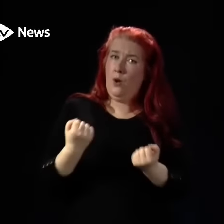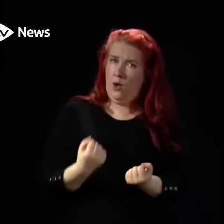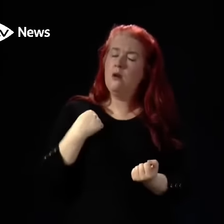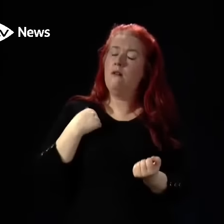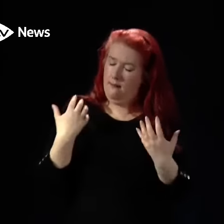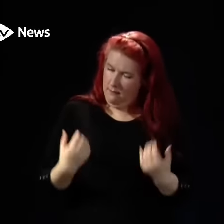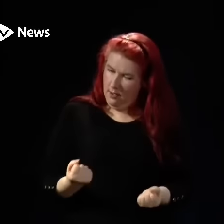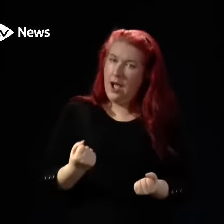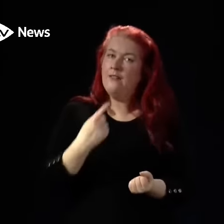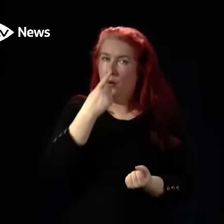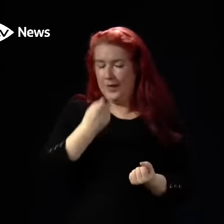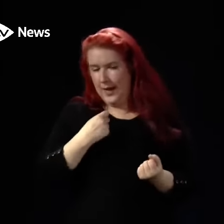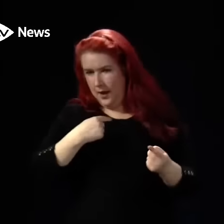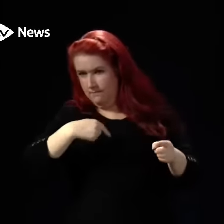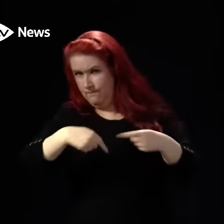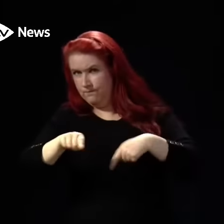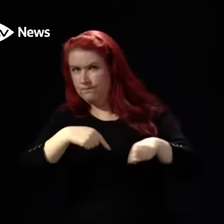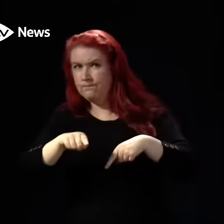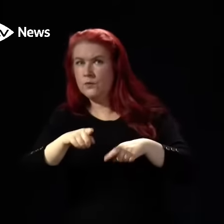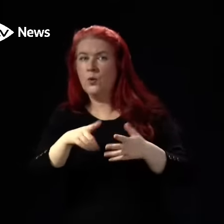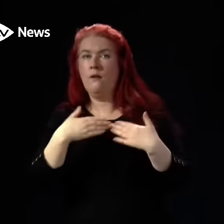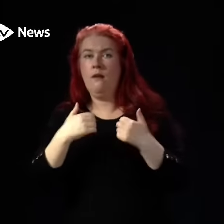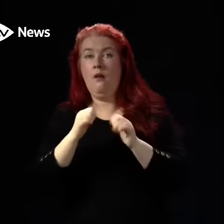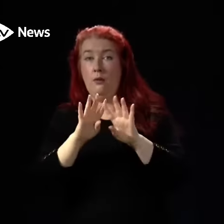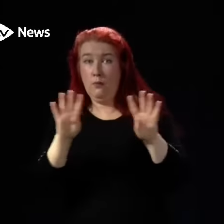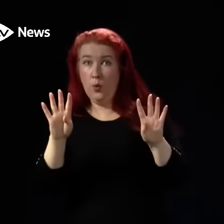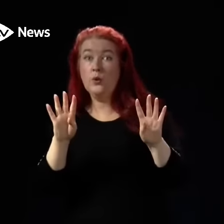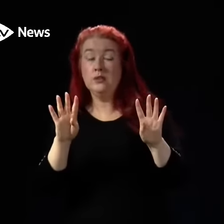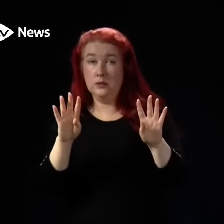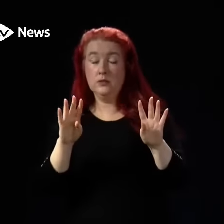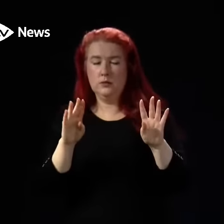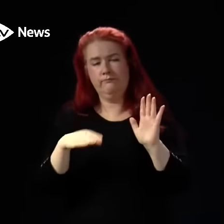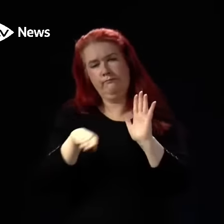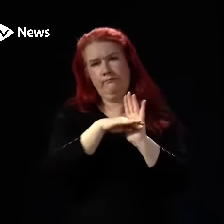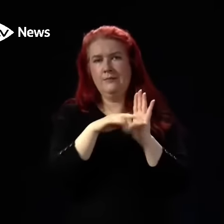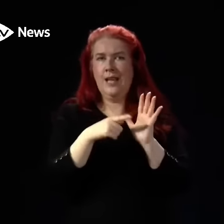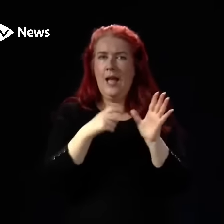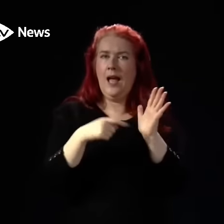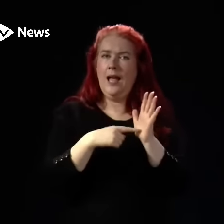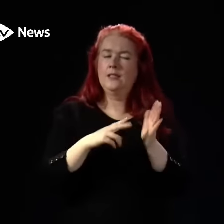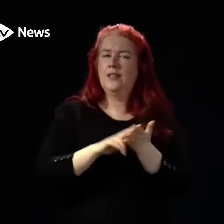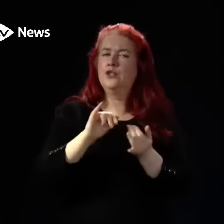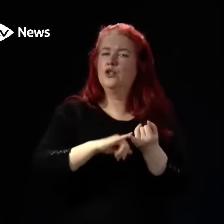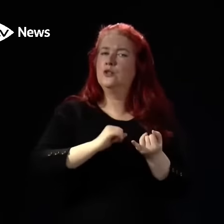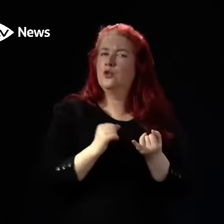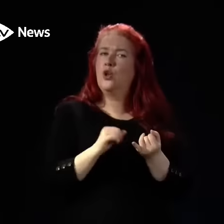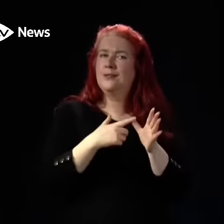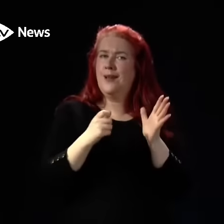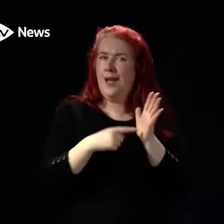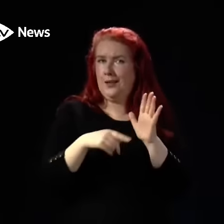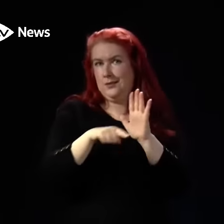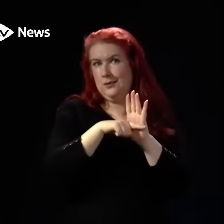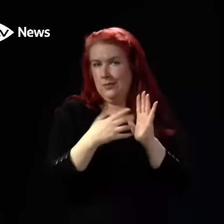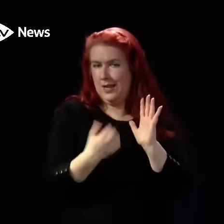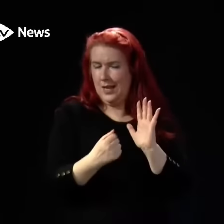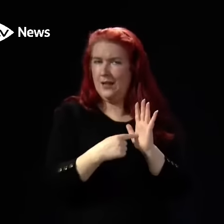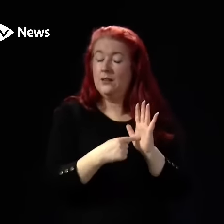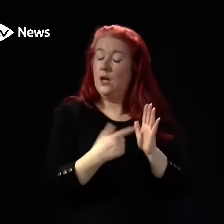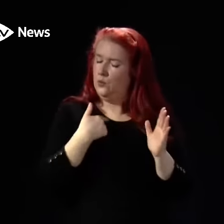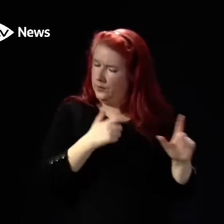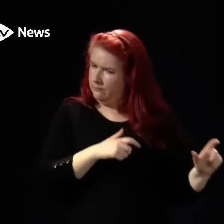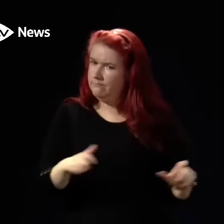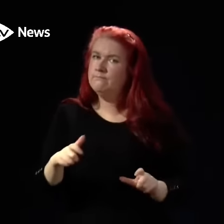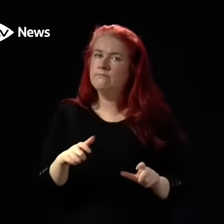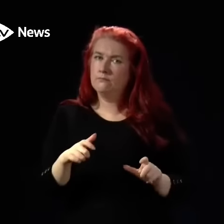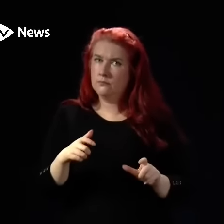to direct health boards that are set out in the NHS Scotland Act 1978 and we, of course, continue to keep